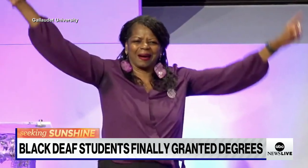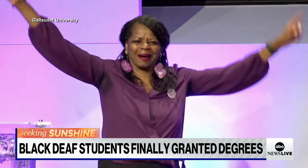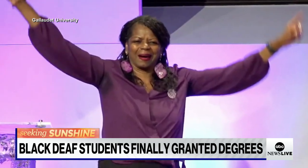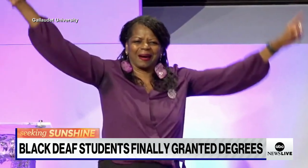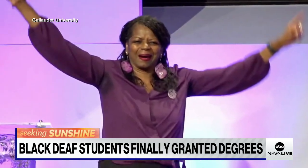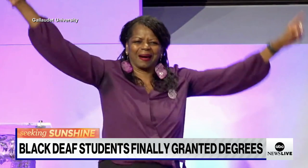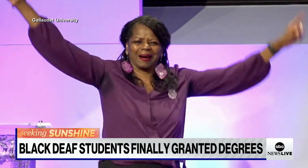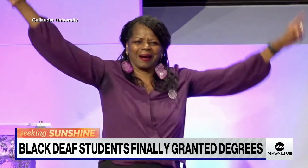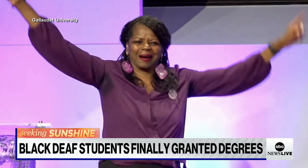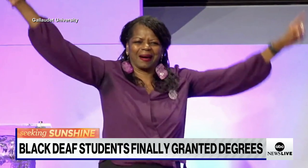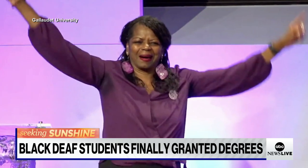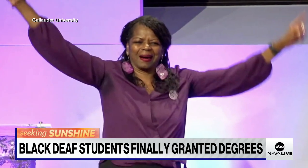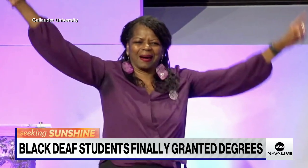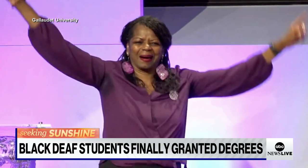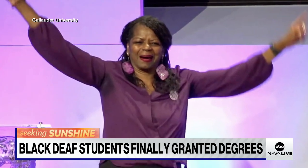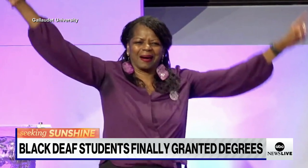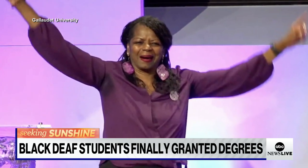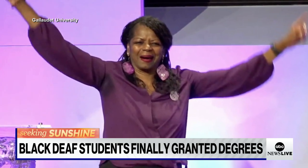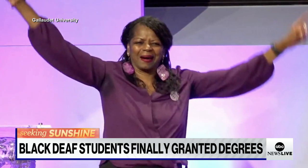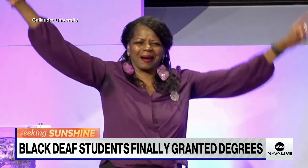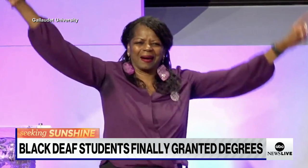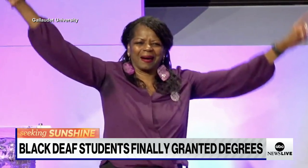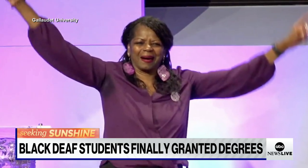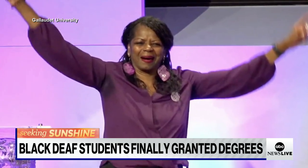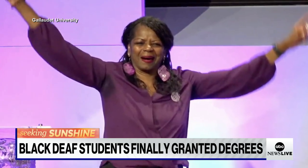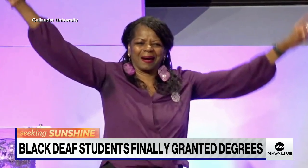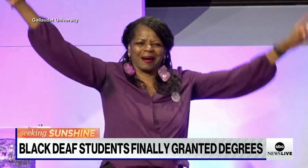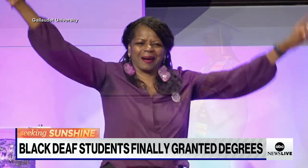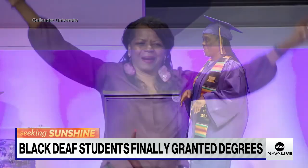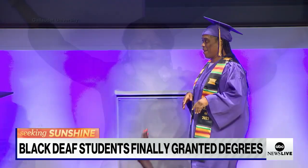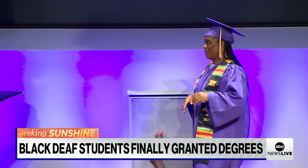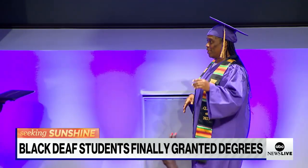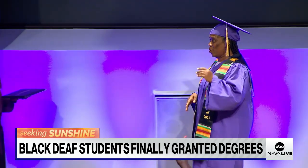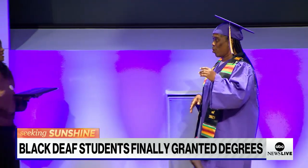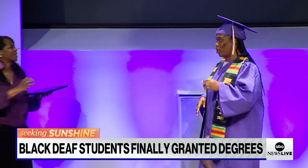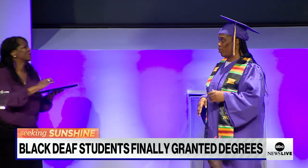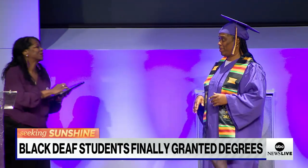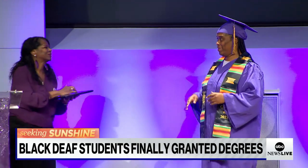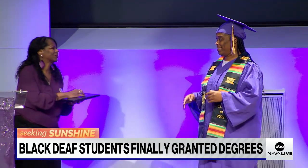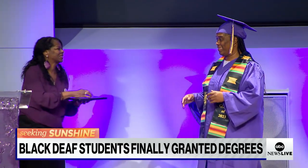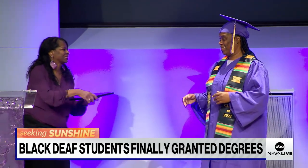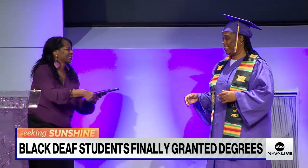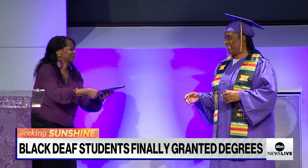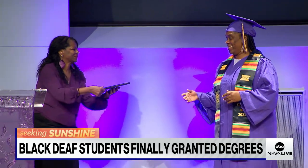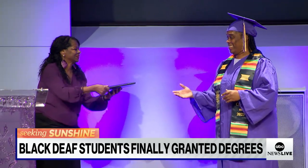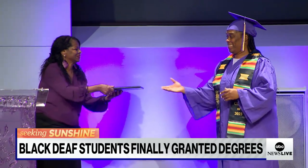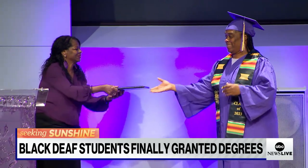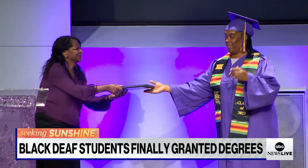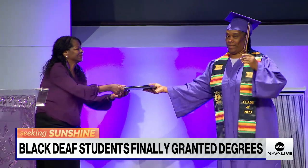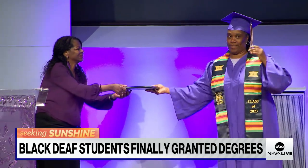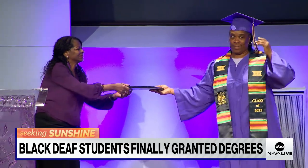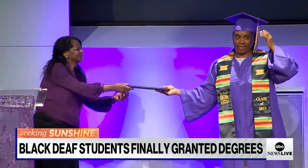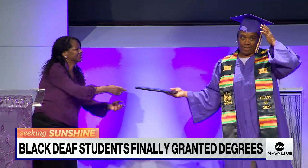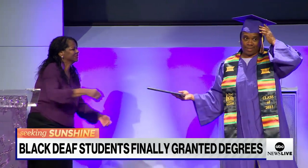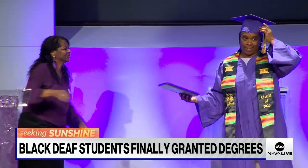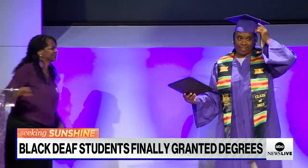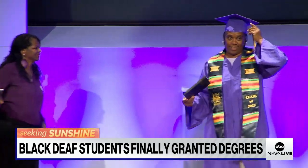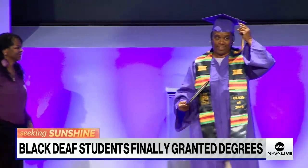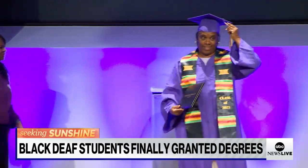legacy-making Deaf Black Studies program. Carolyn was there on the stage for this special graduation, shaking every